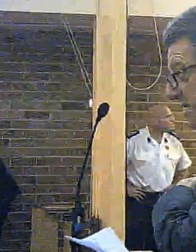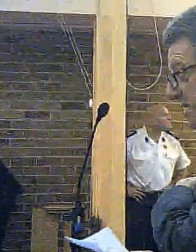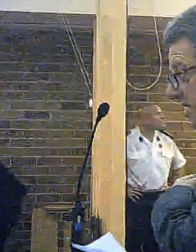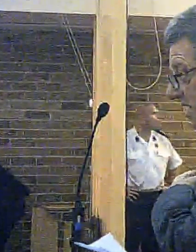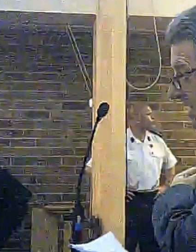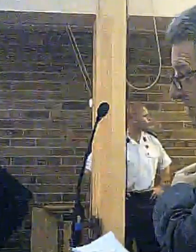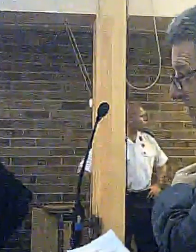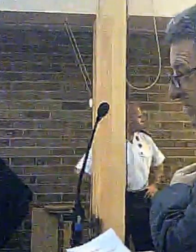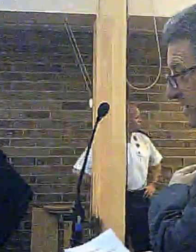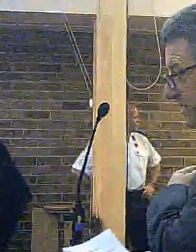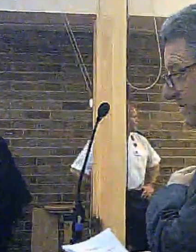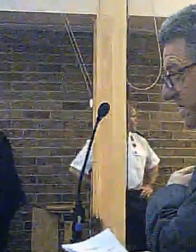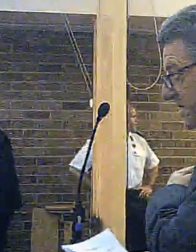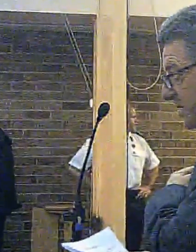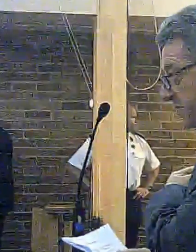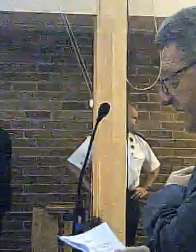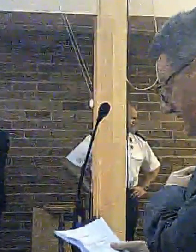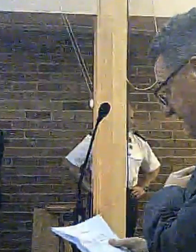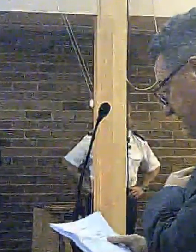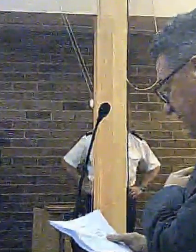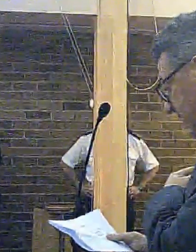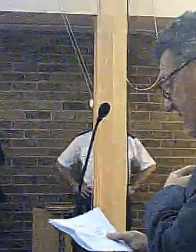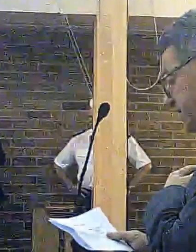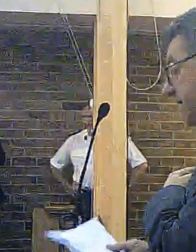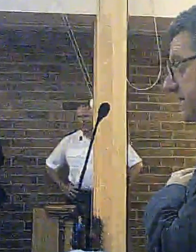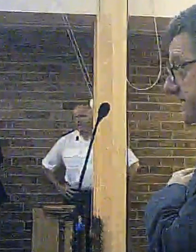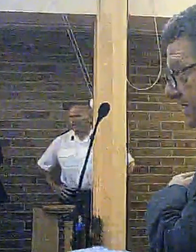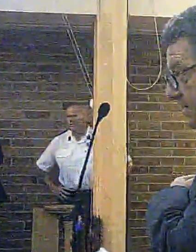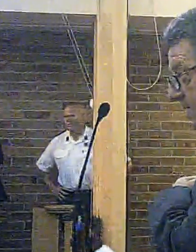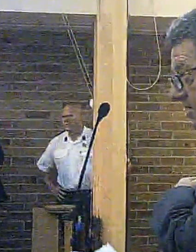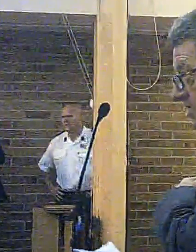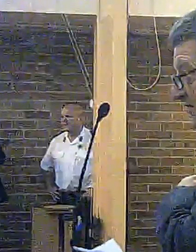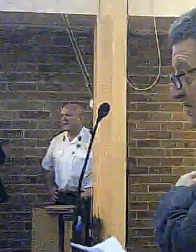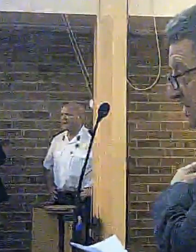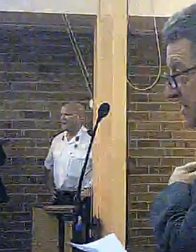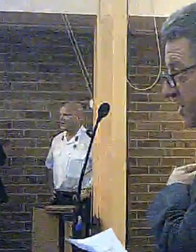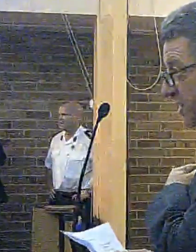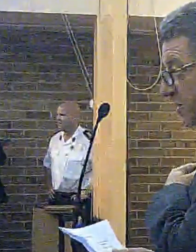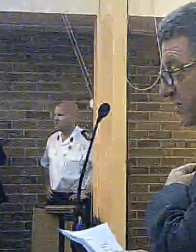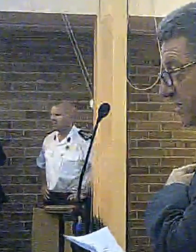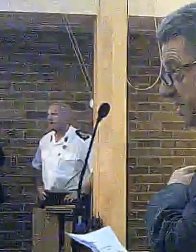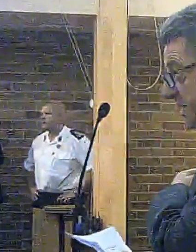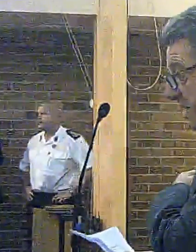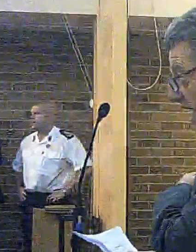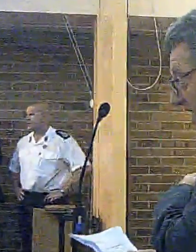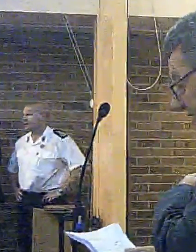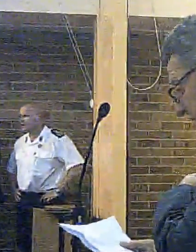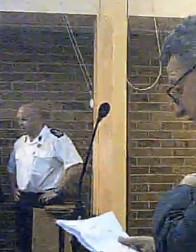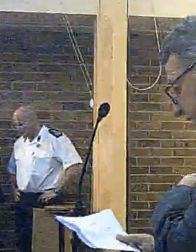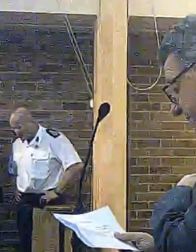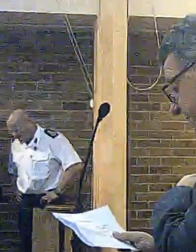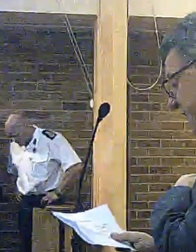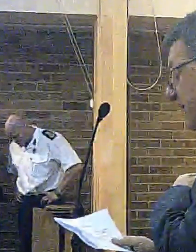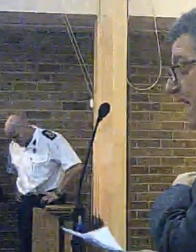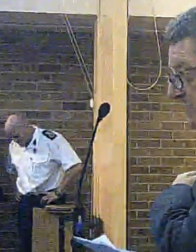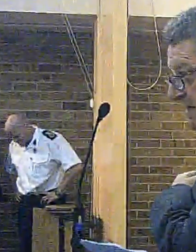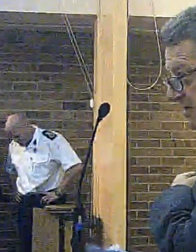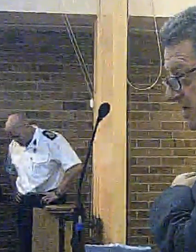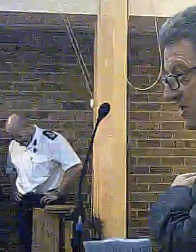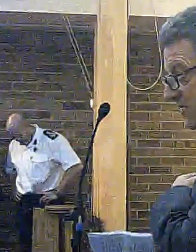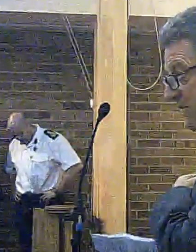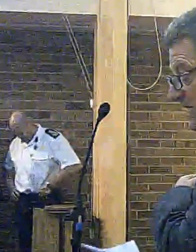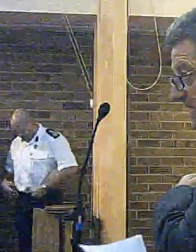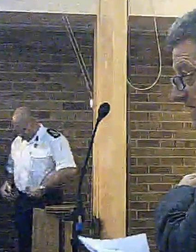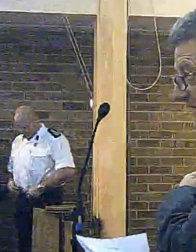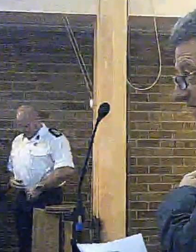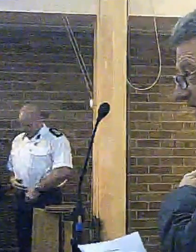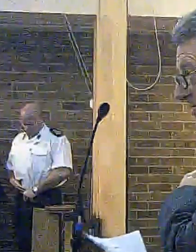The Greensby consultation meeting to consider the merger of West Kerby and Upton at Greensby. I'm Peter